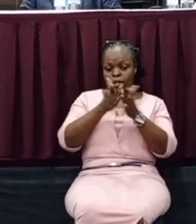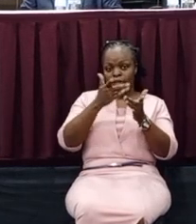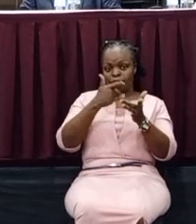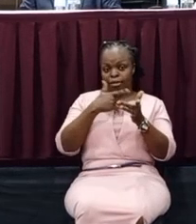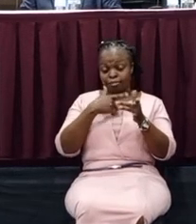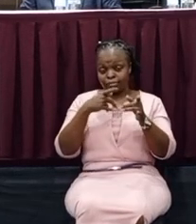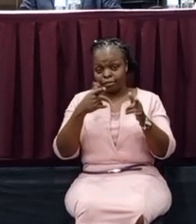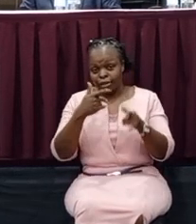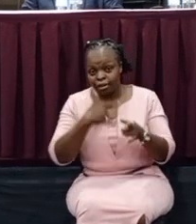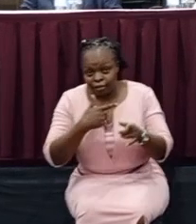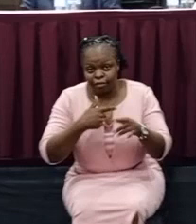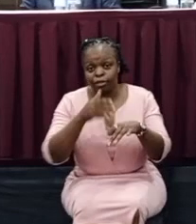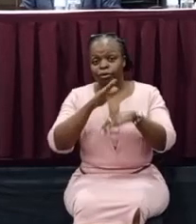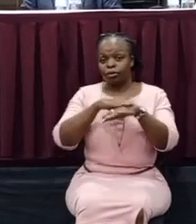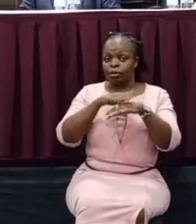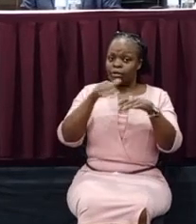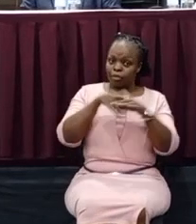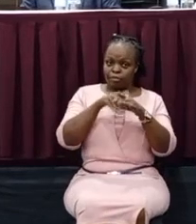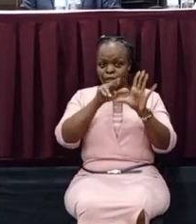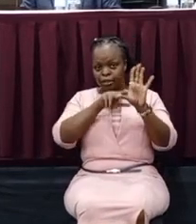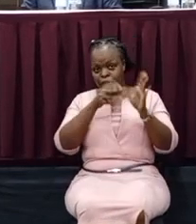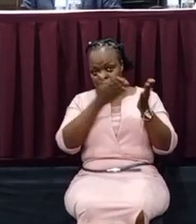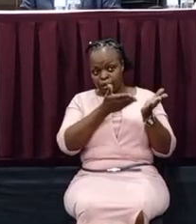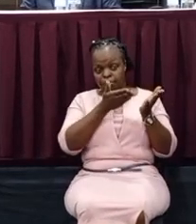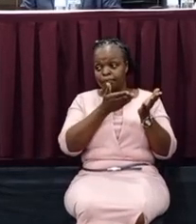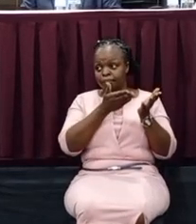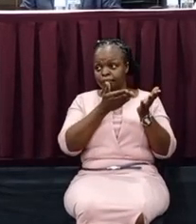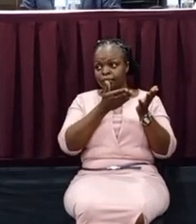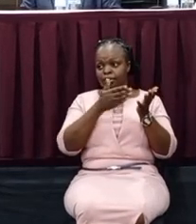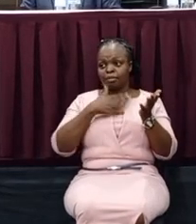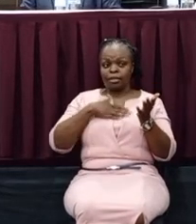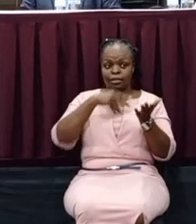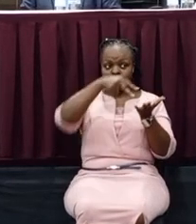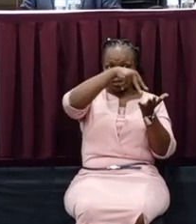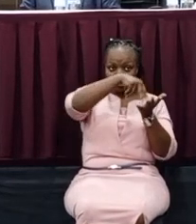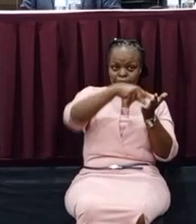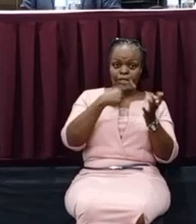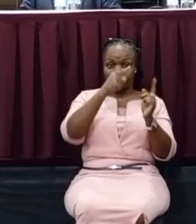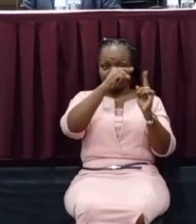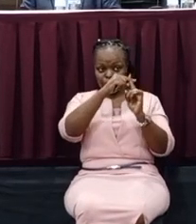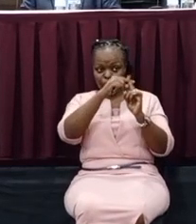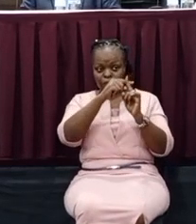You can see them seated there, Mr. Kimburi. Can you please stand up and say I want to at least greet our guests.